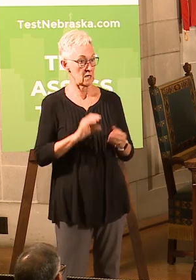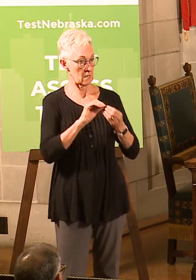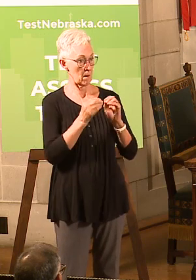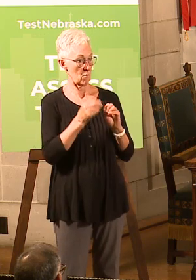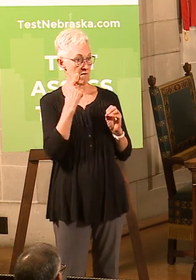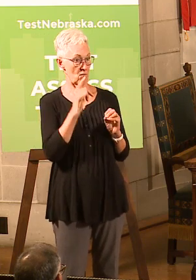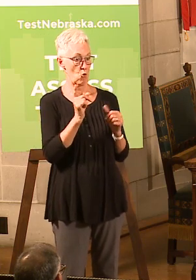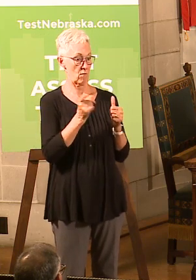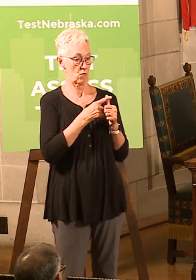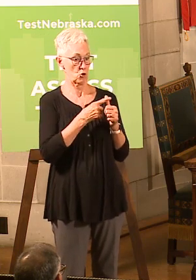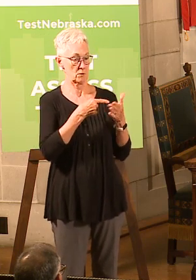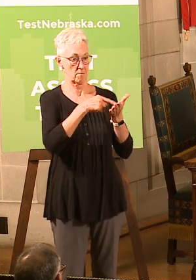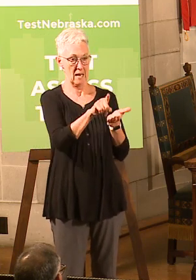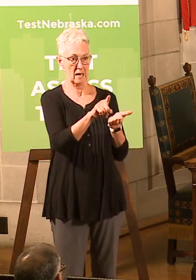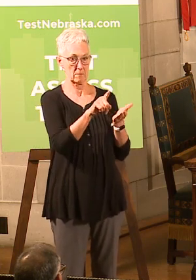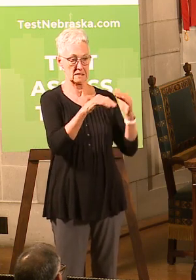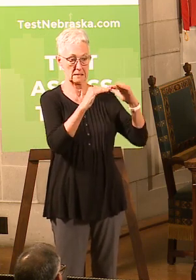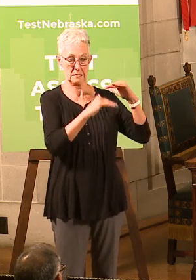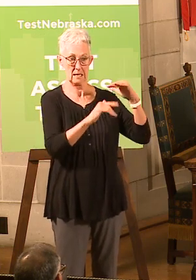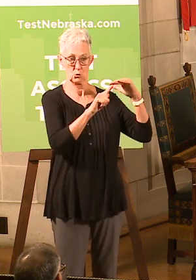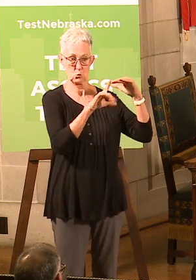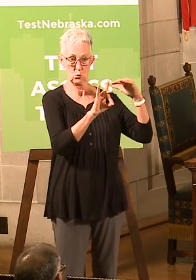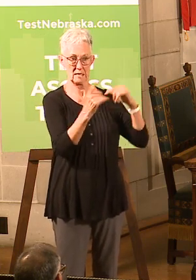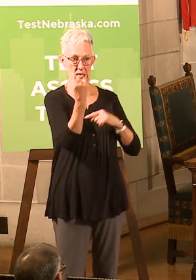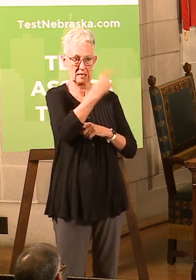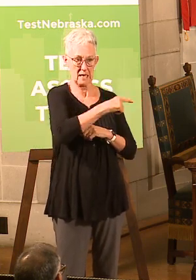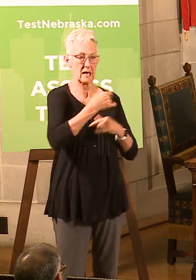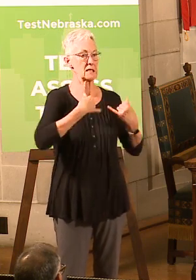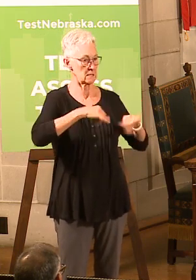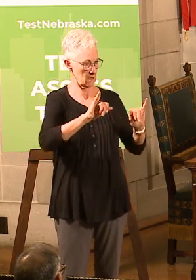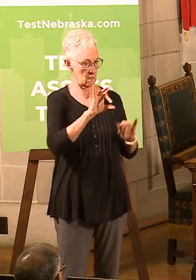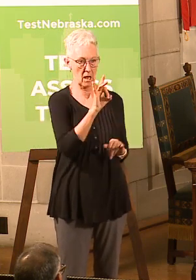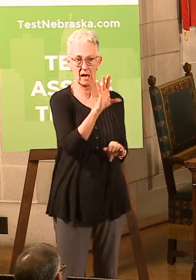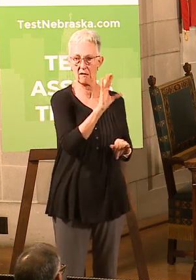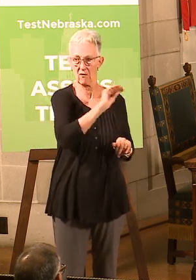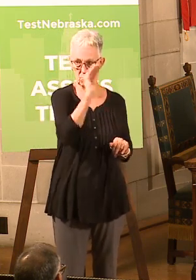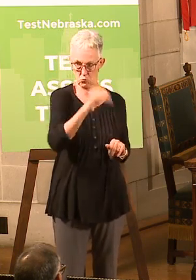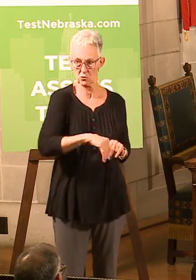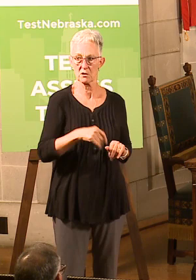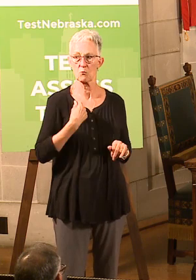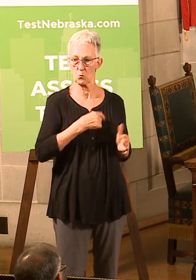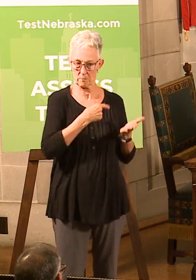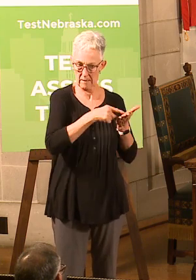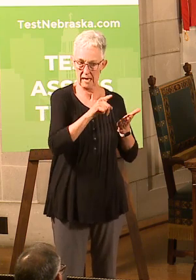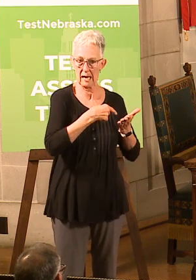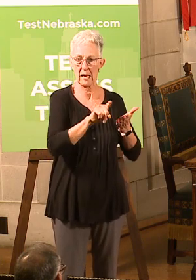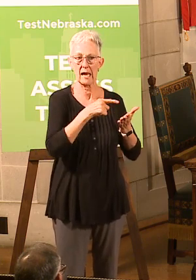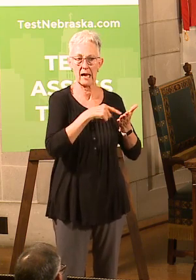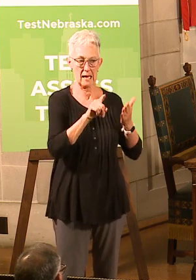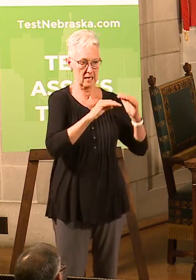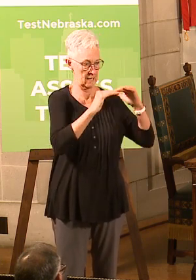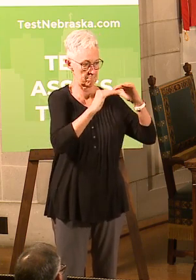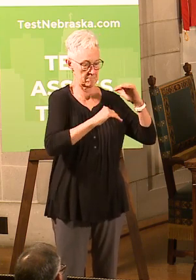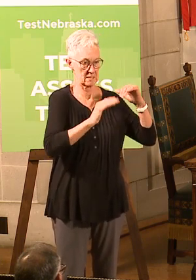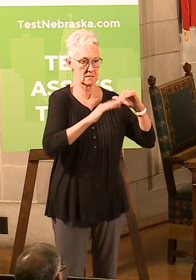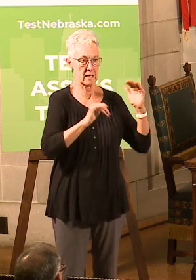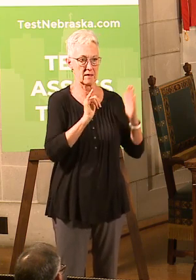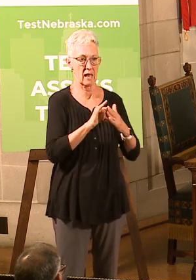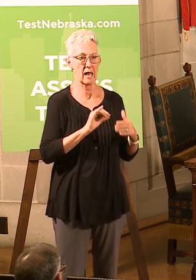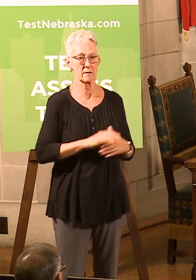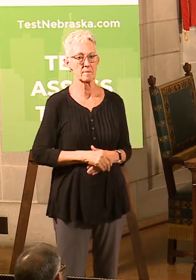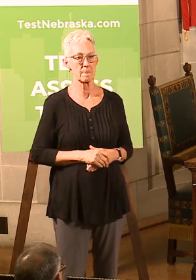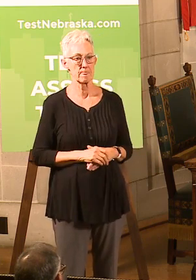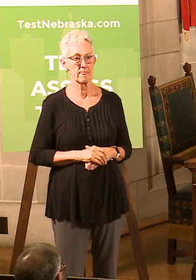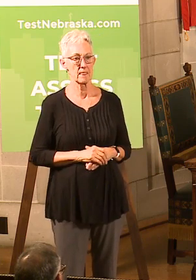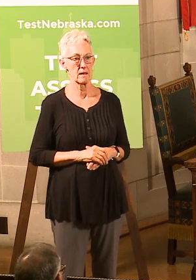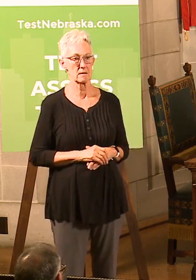within 28 days is still at 85%. Actually, a fraction over, but I'm not going to get into the rounding game